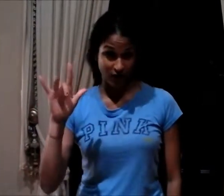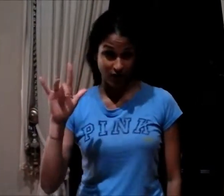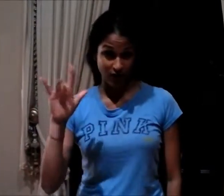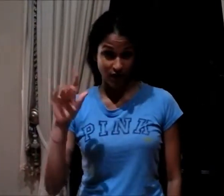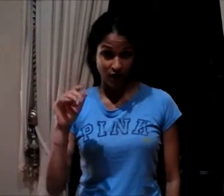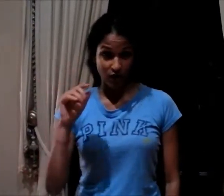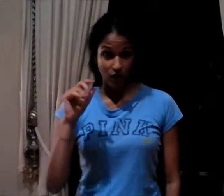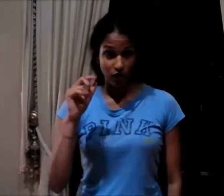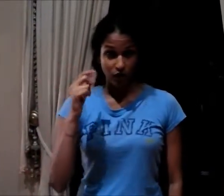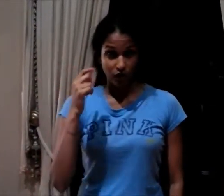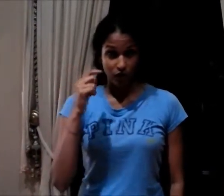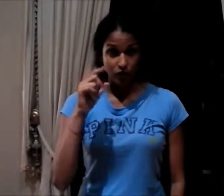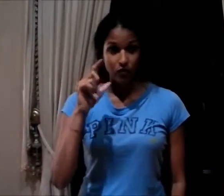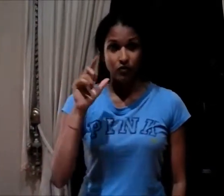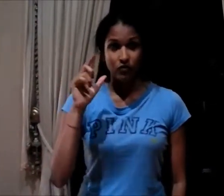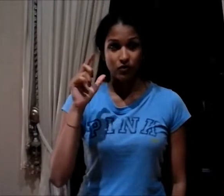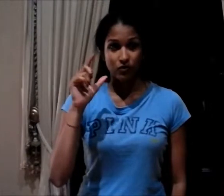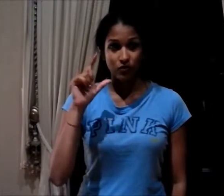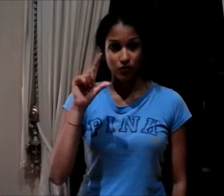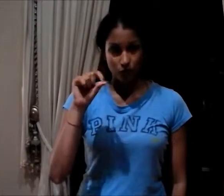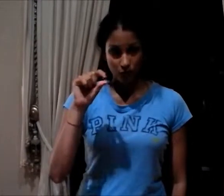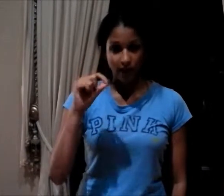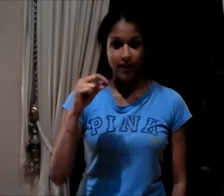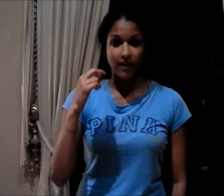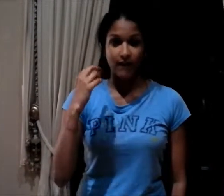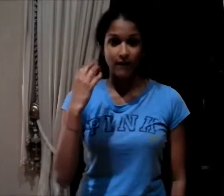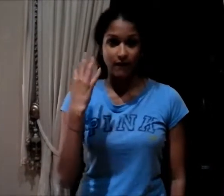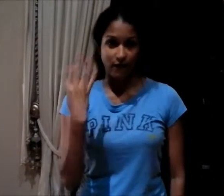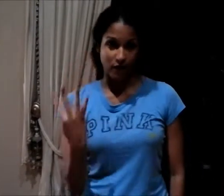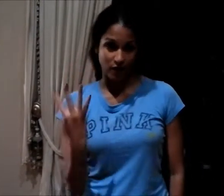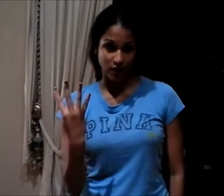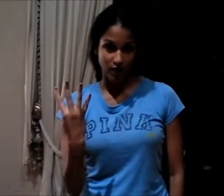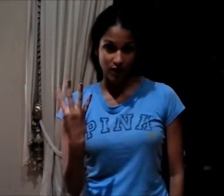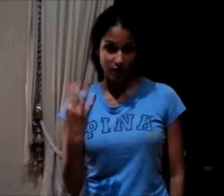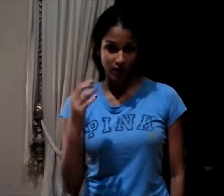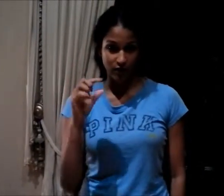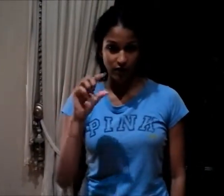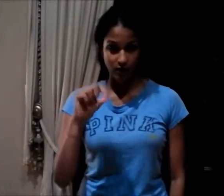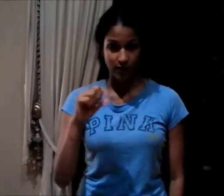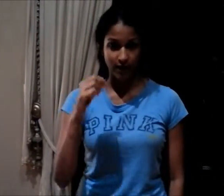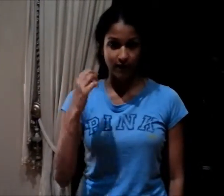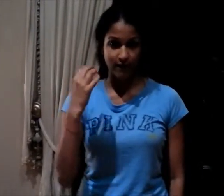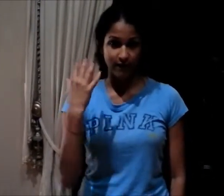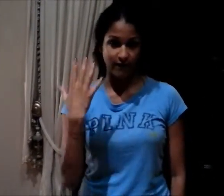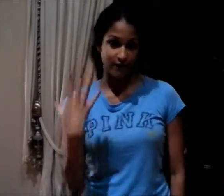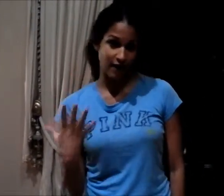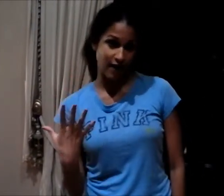24, 25,